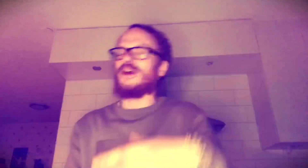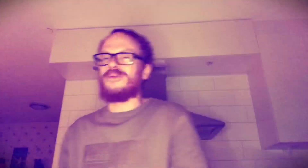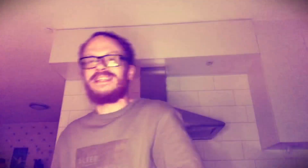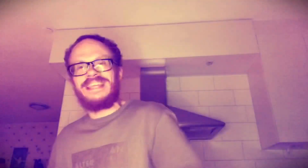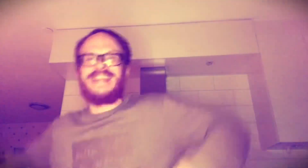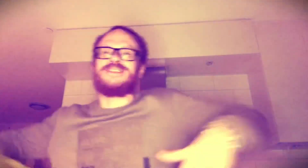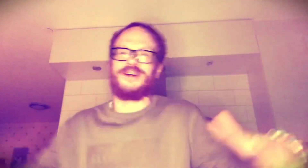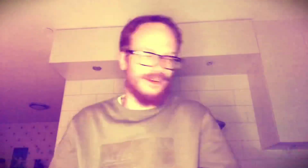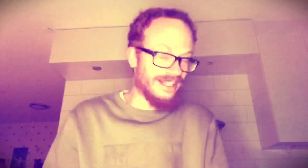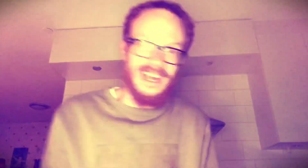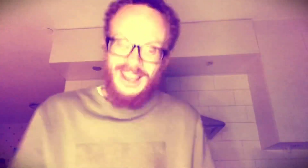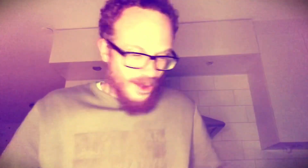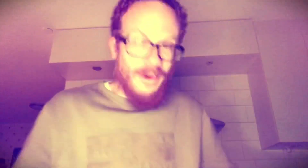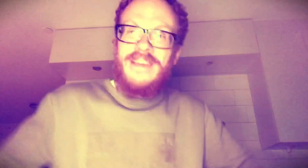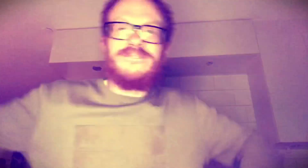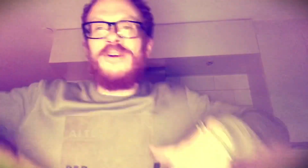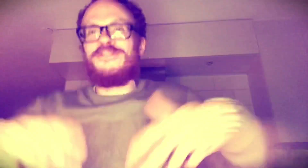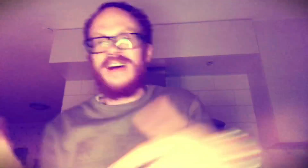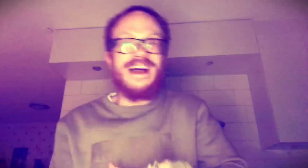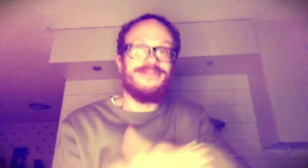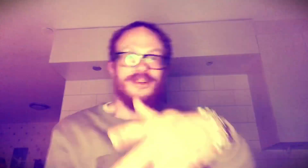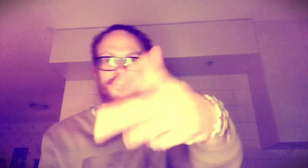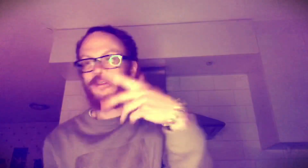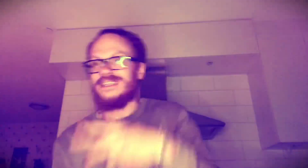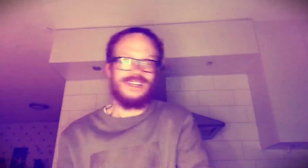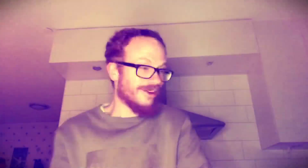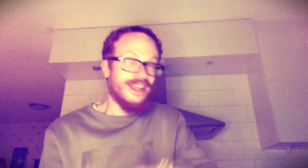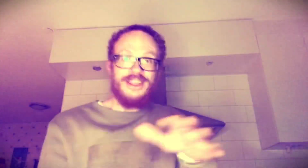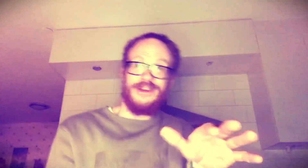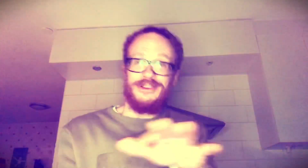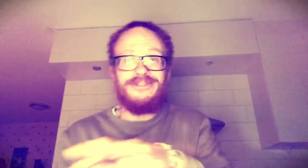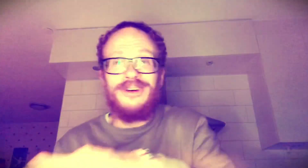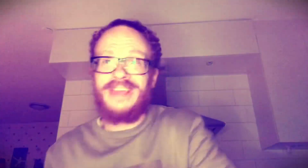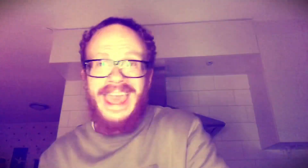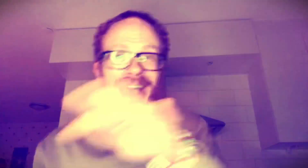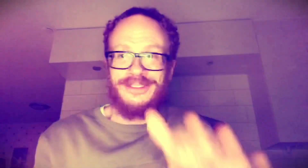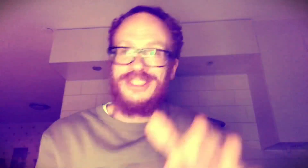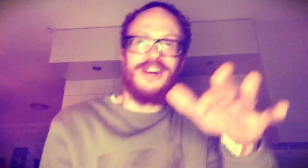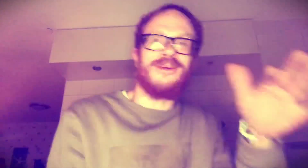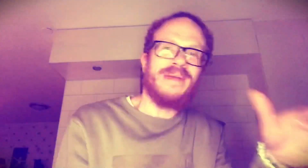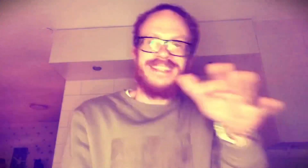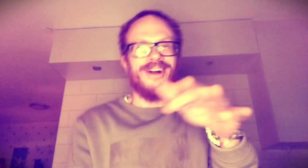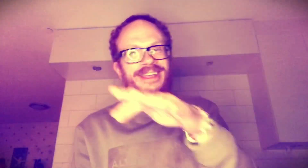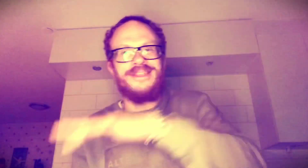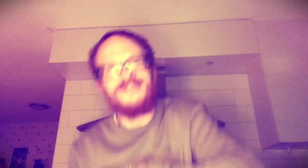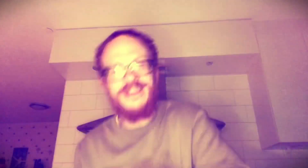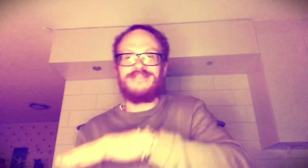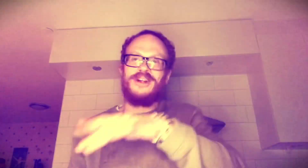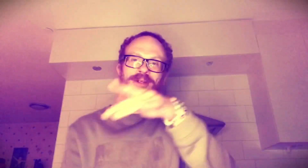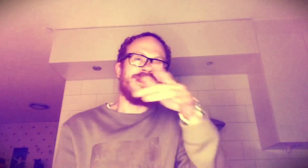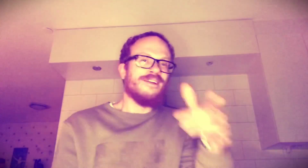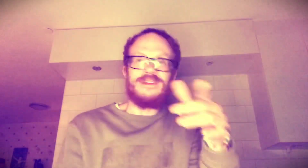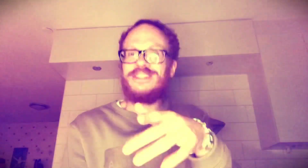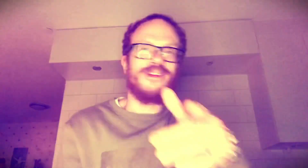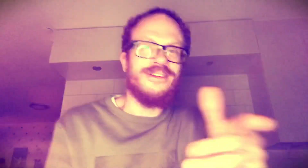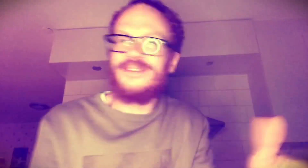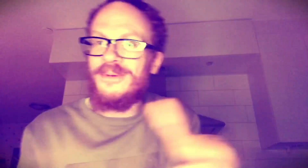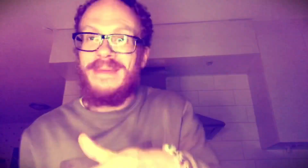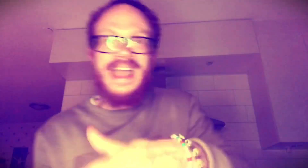zoning, yeah, Jordan, uh, wear 4-5 for the return Yo, you feel the aftershock, bass dock, and the reverb Return of the Mac